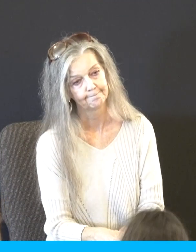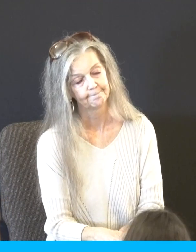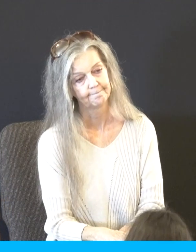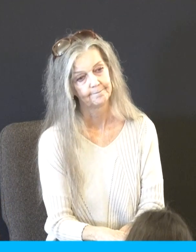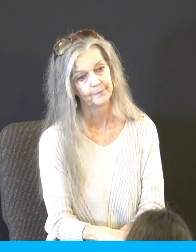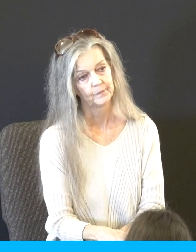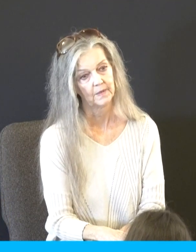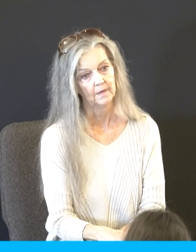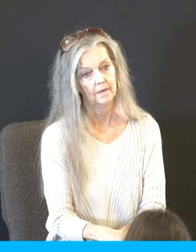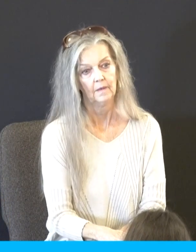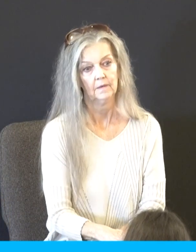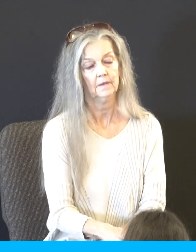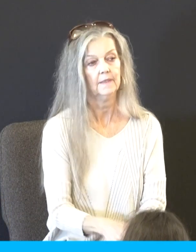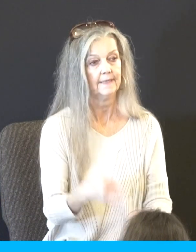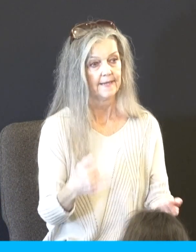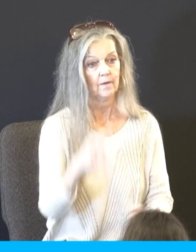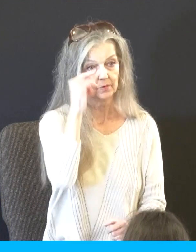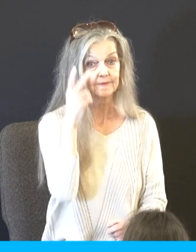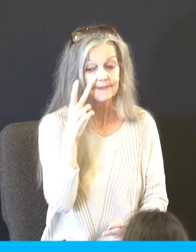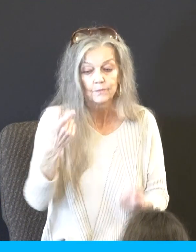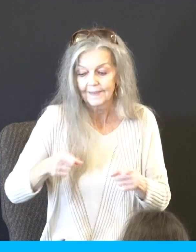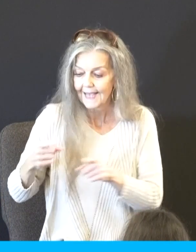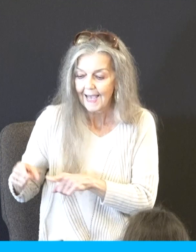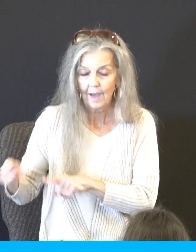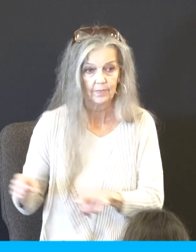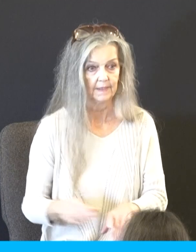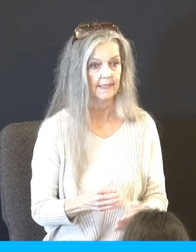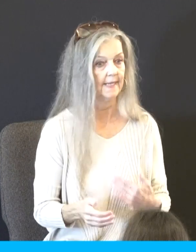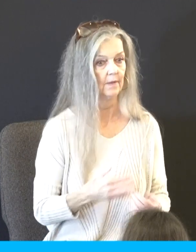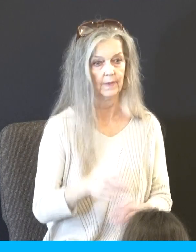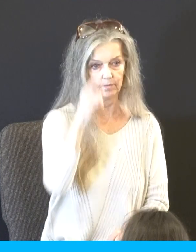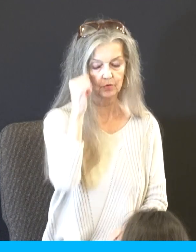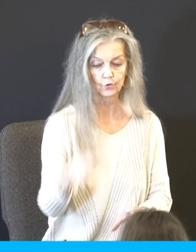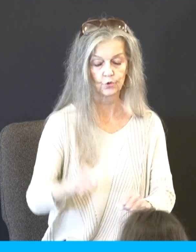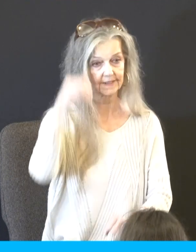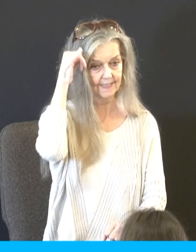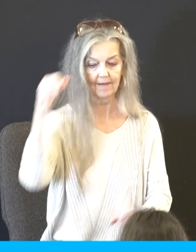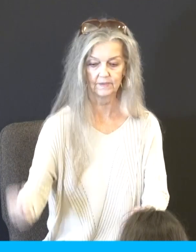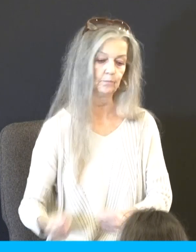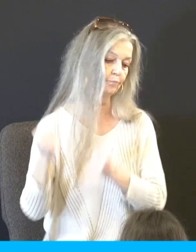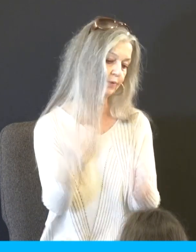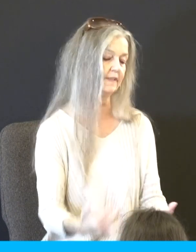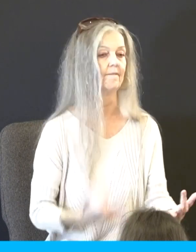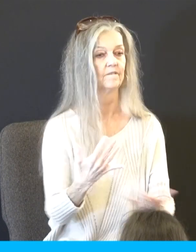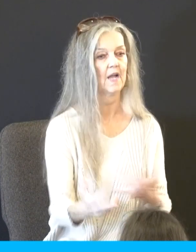He sees all this happening. He took the calf which they had made and he burned it in the fire. He grounded the powder.